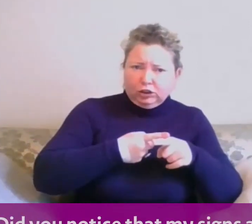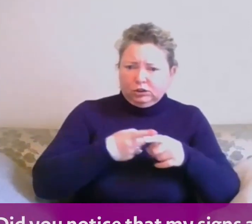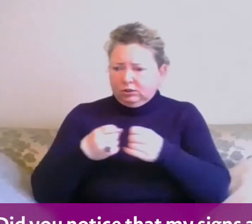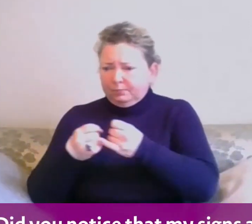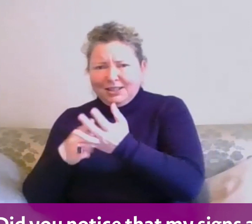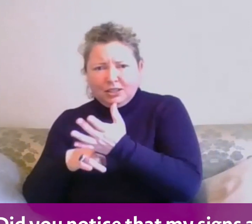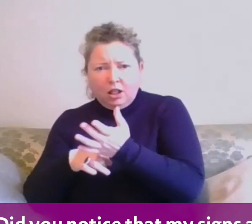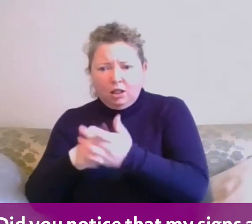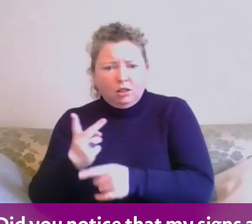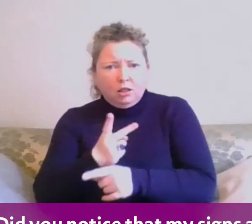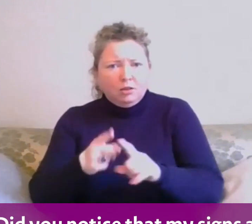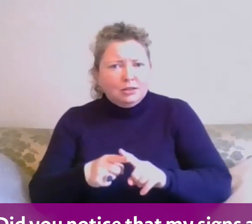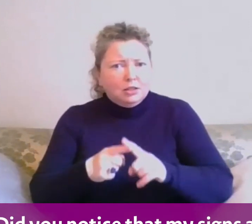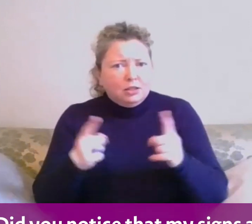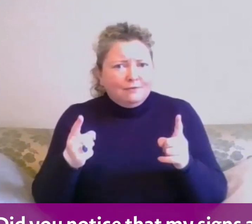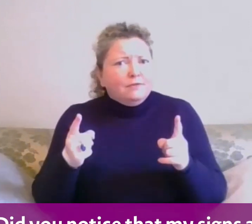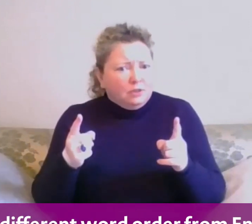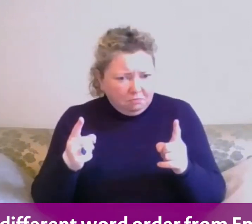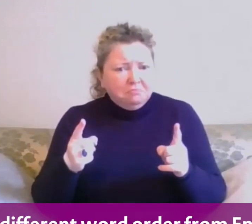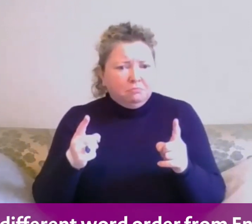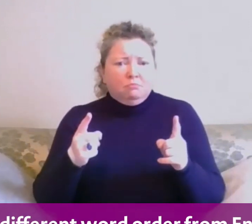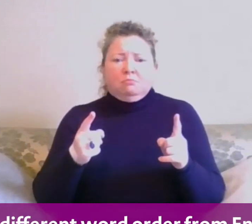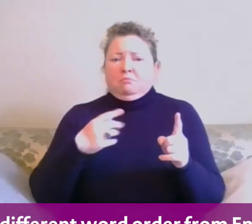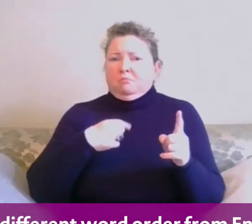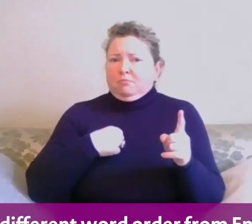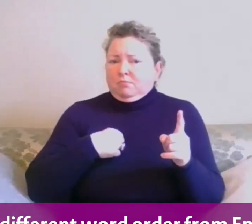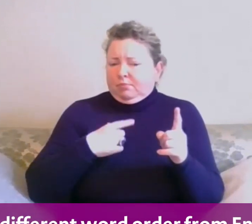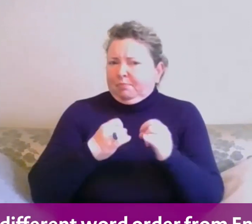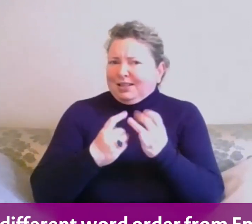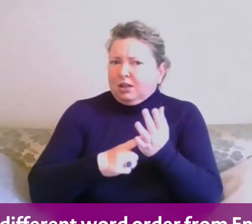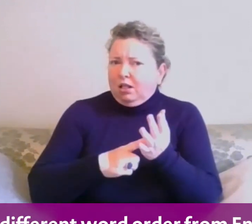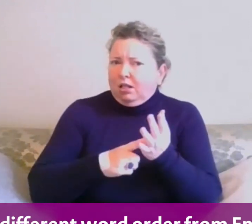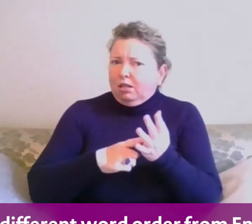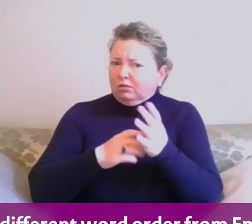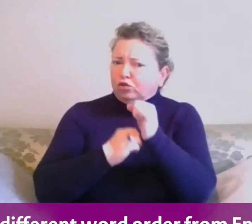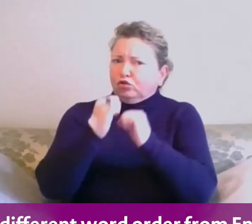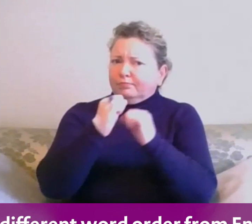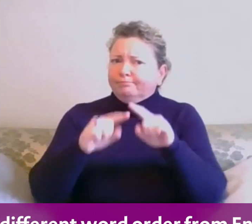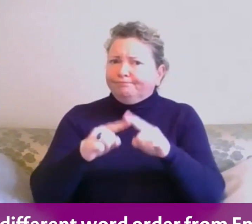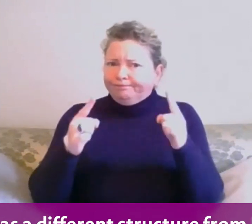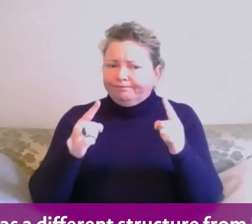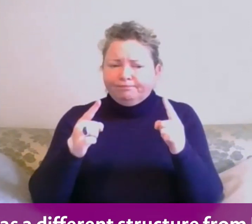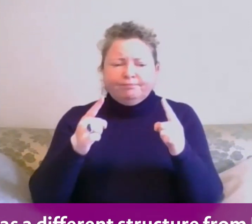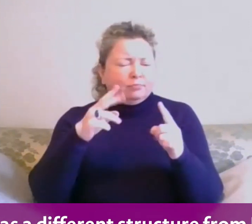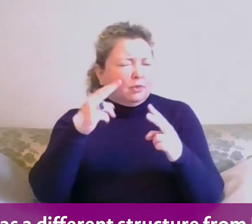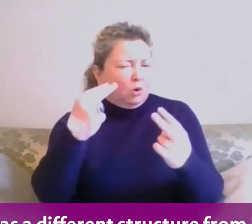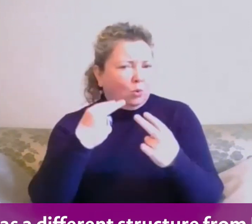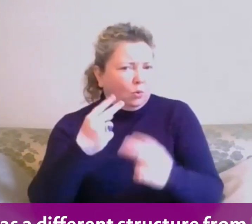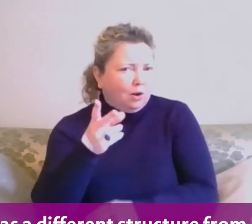Did you notice that my signs are in a different word order from English? BSL has got a different